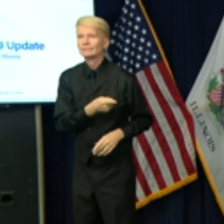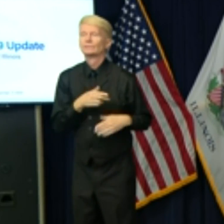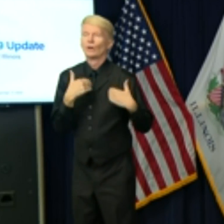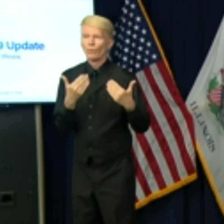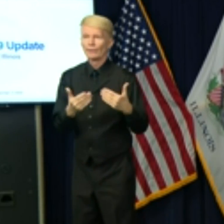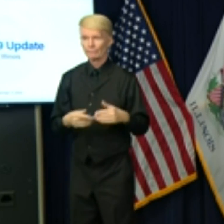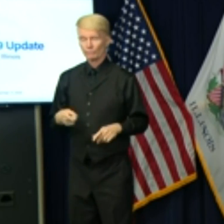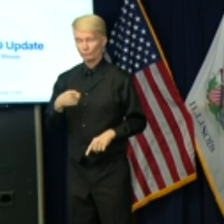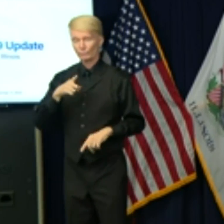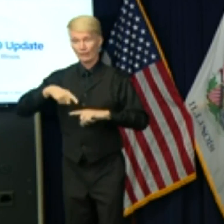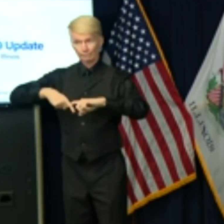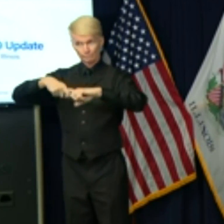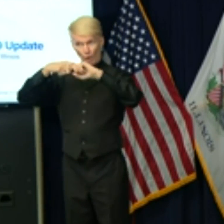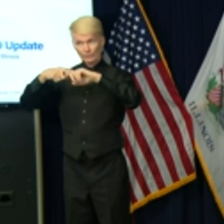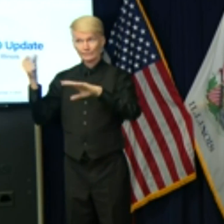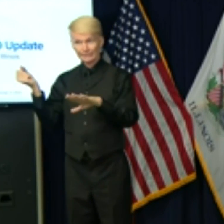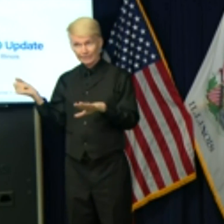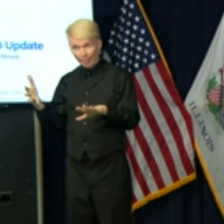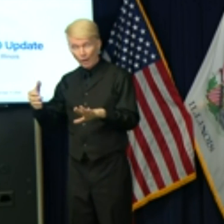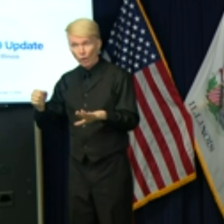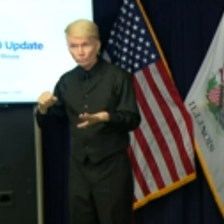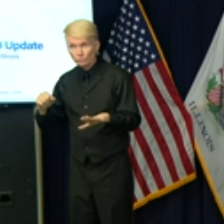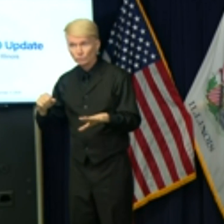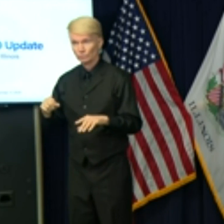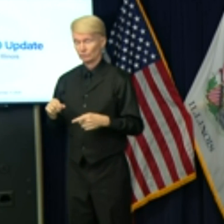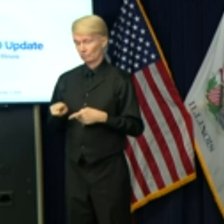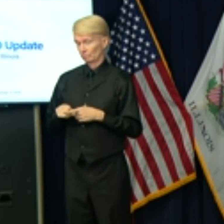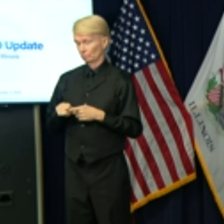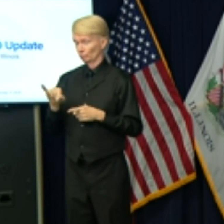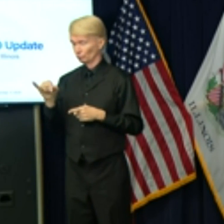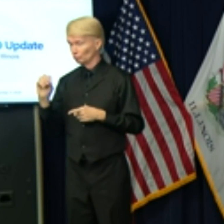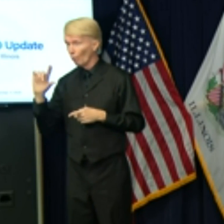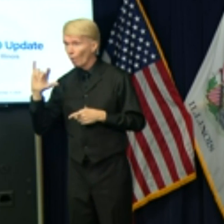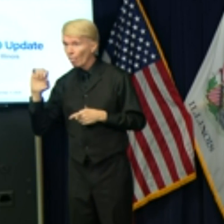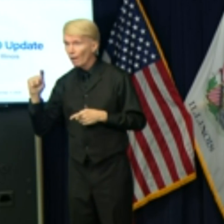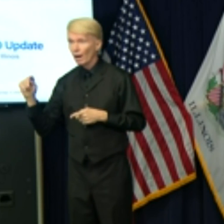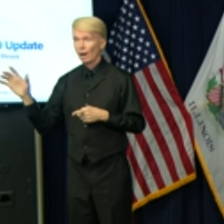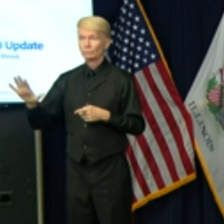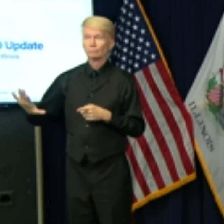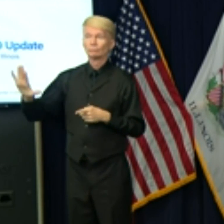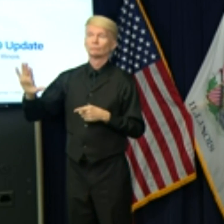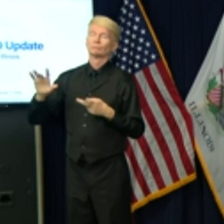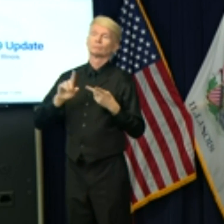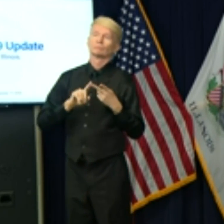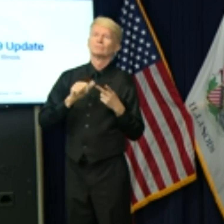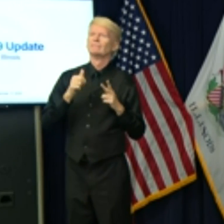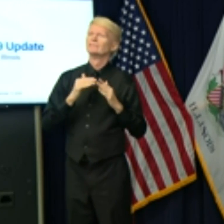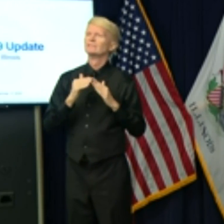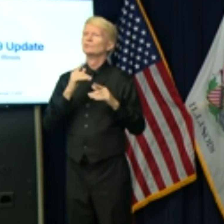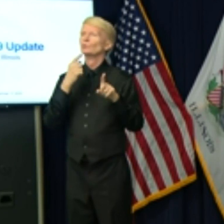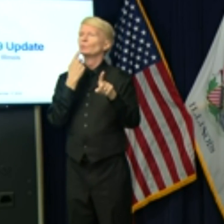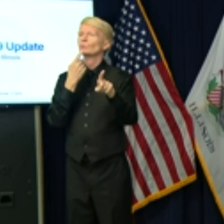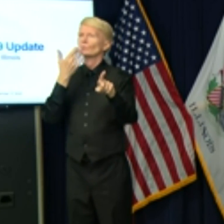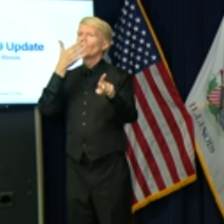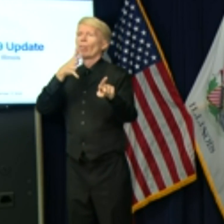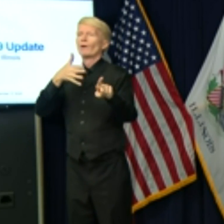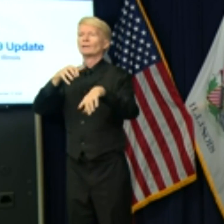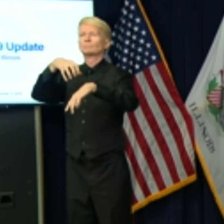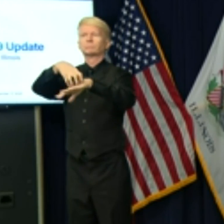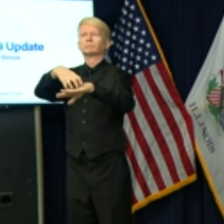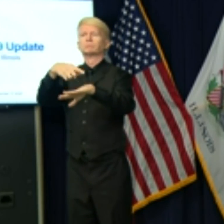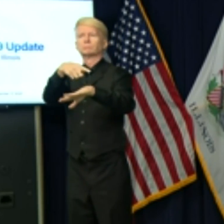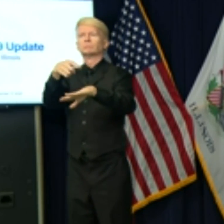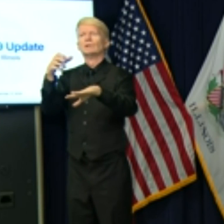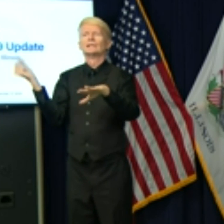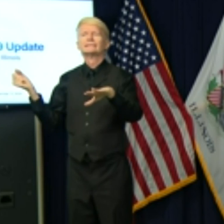especially effective in places like Joliet or other towns that have a casino, and it's been